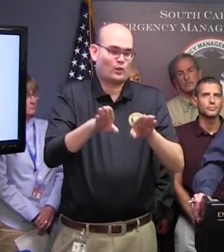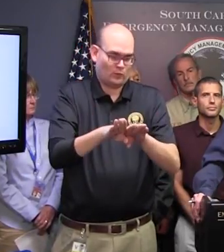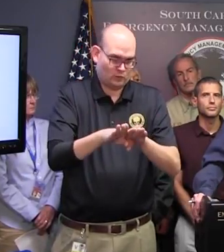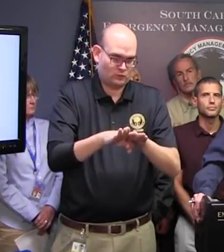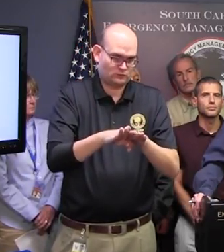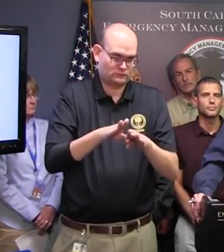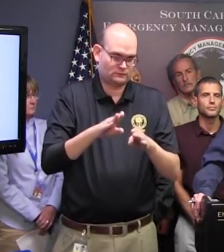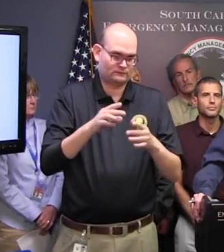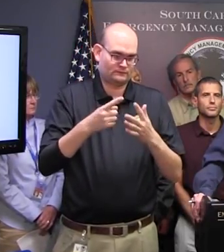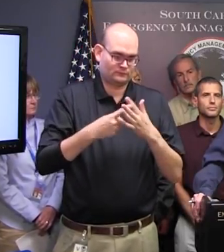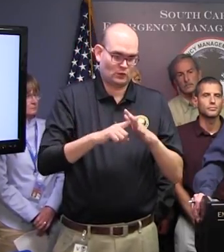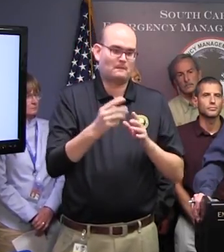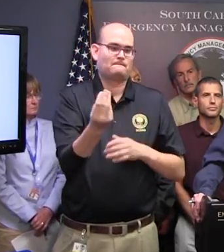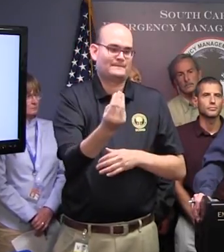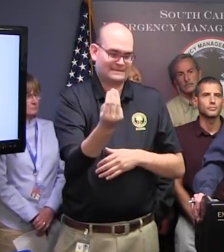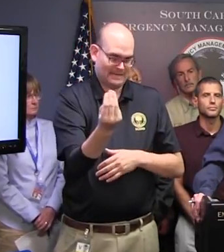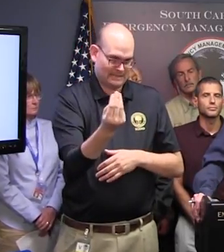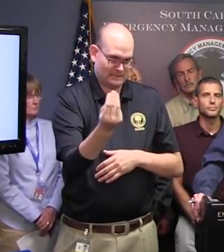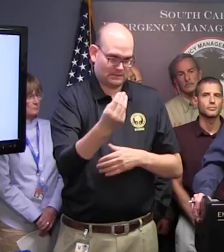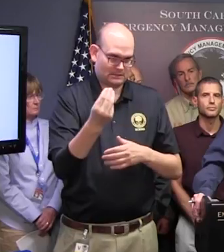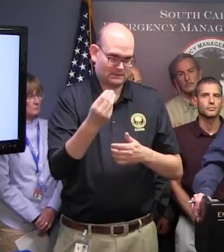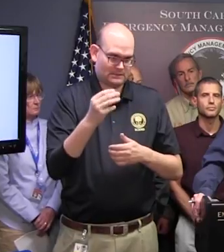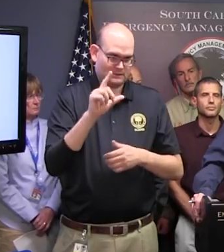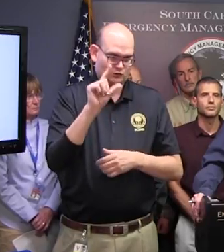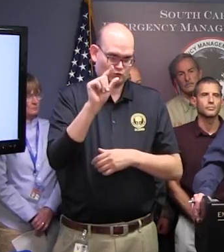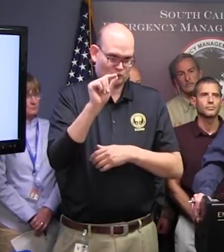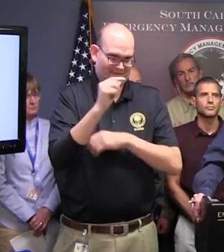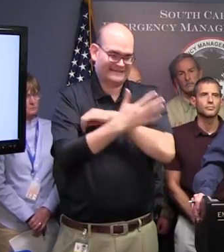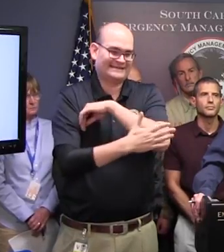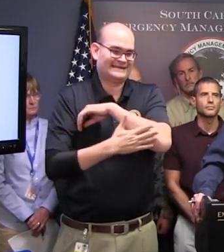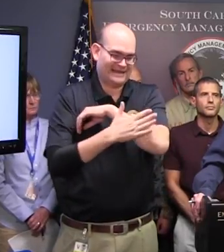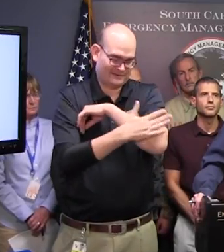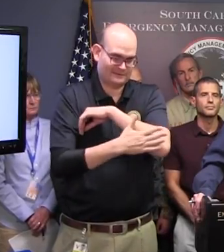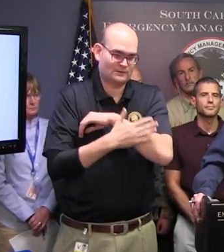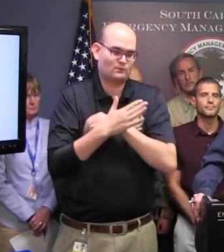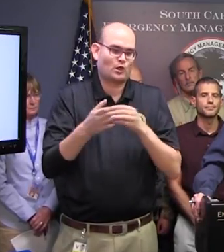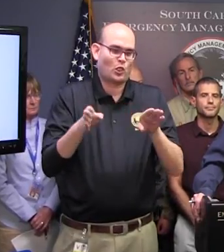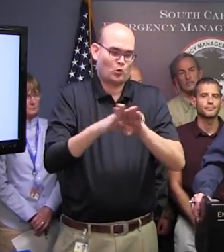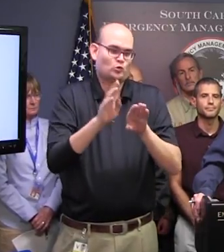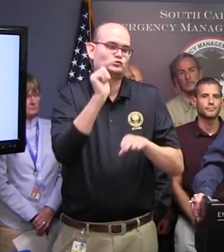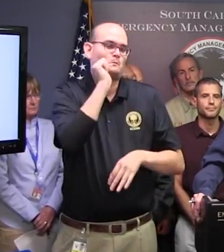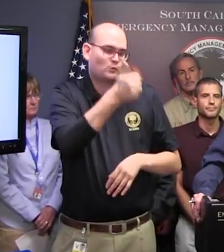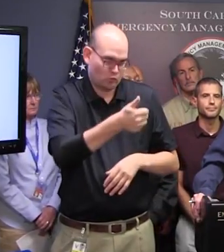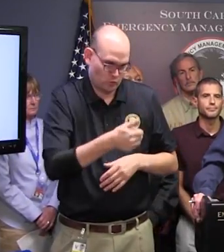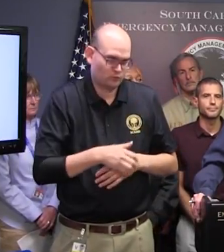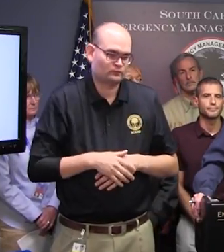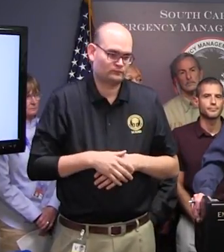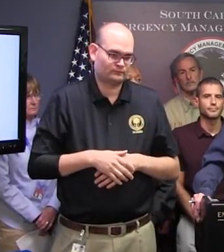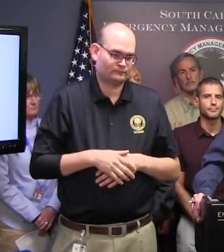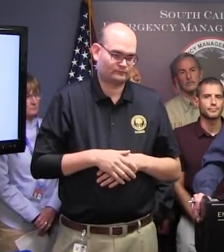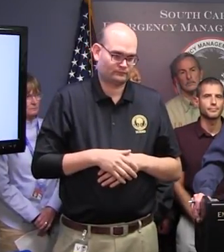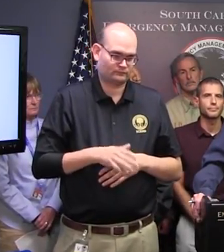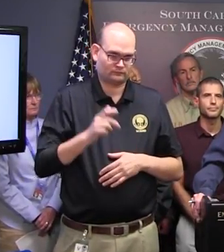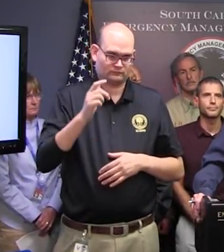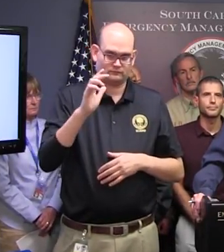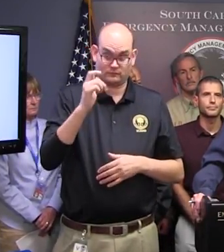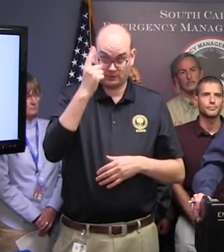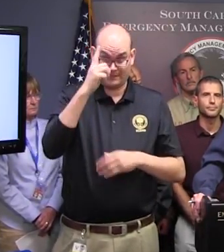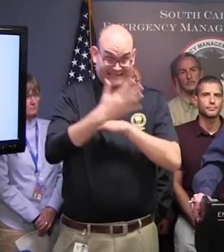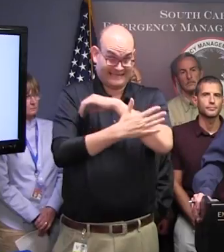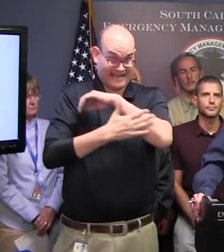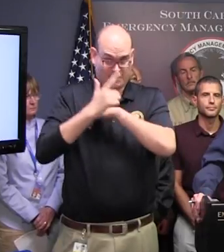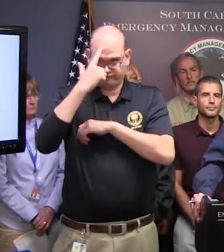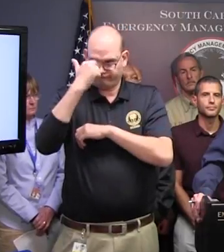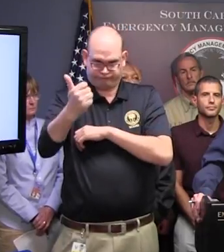Monday. 20 counties have school districts that will close on Monday. That is up to them to decide. 11 county